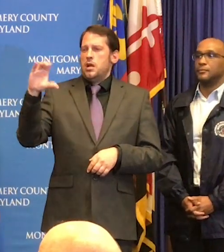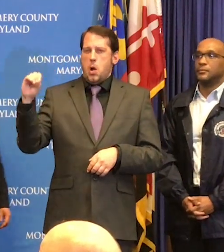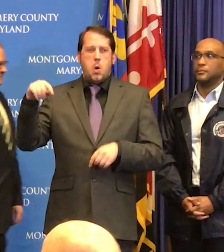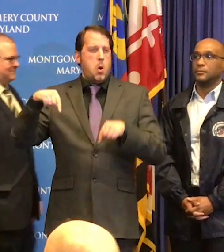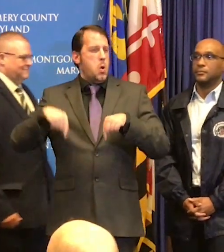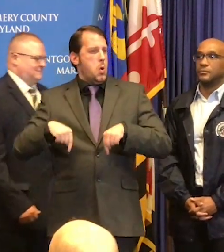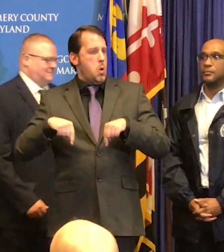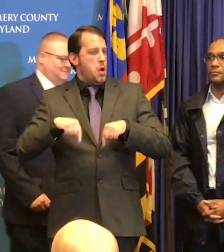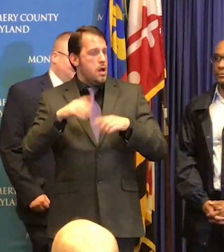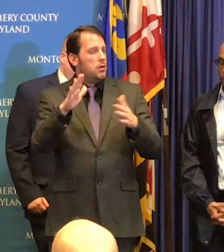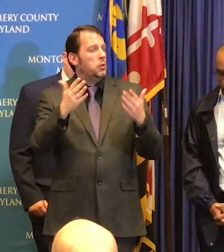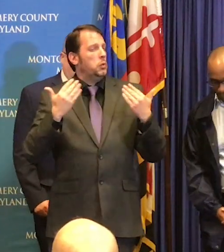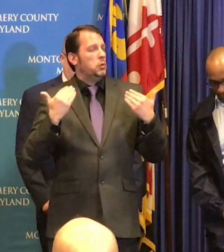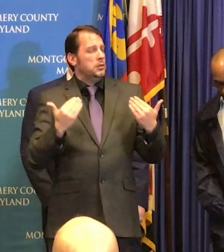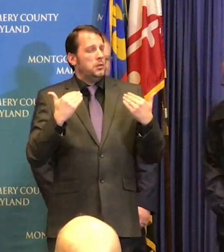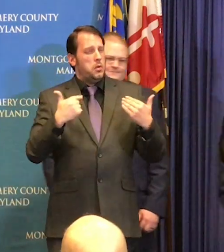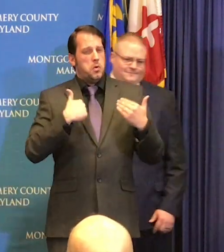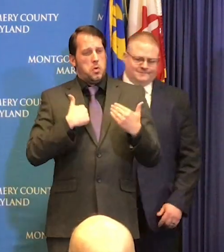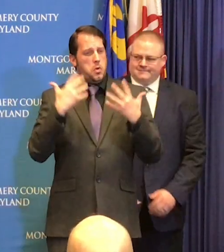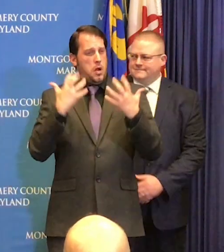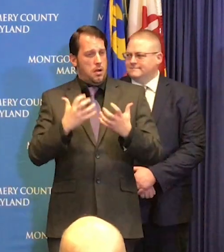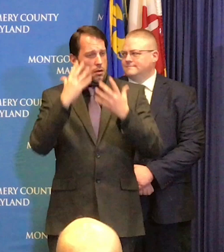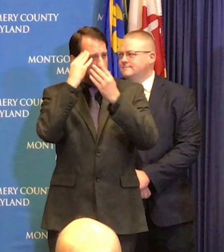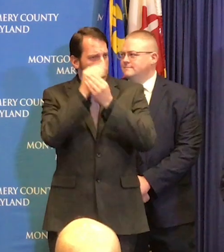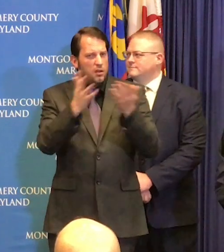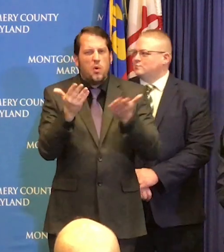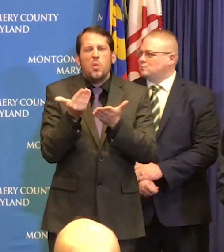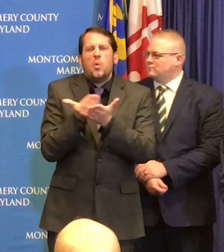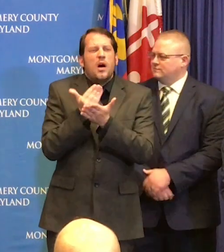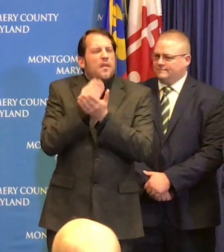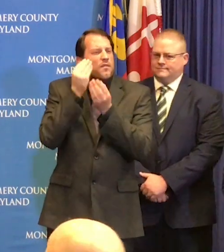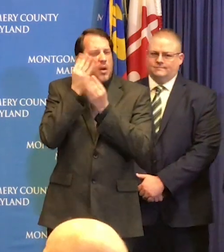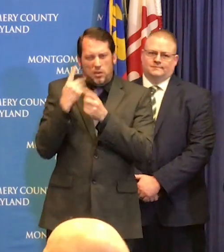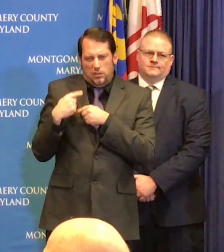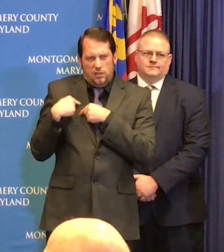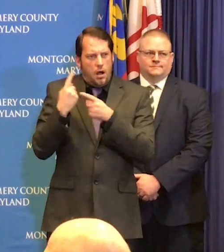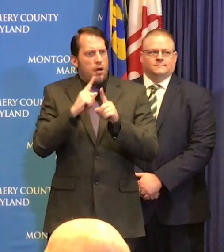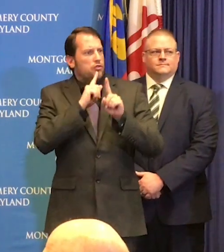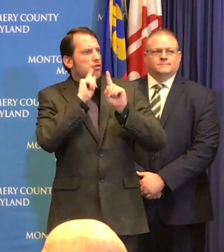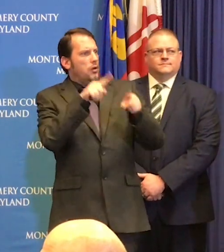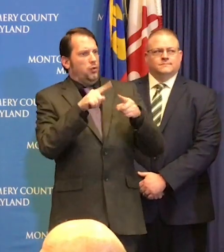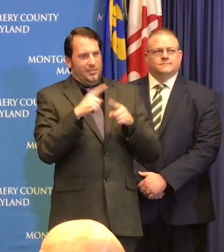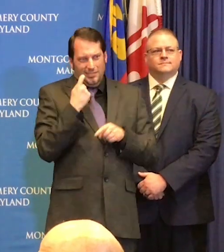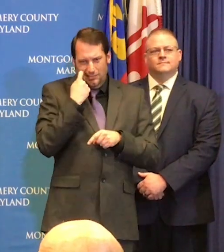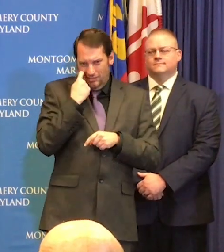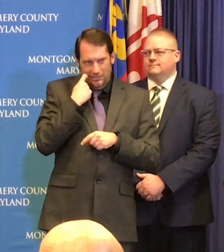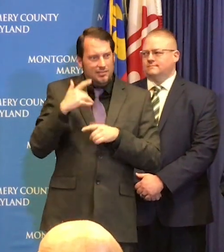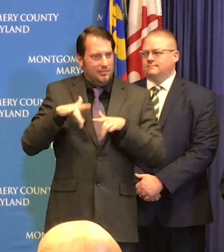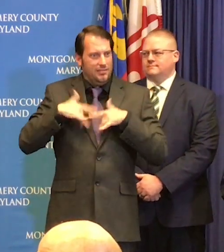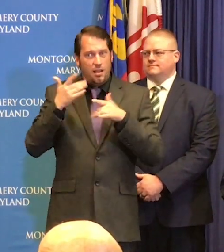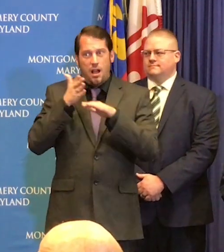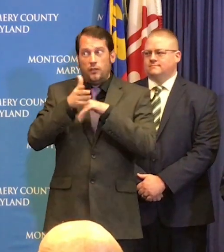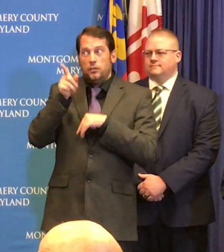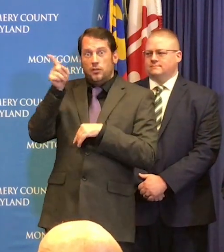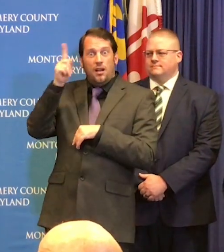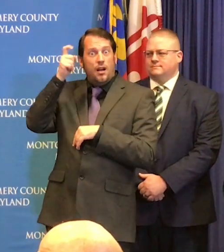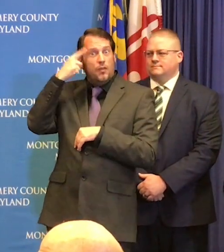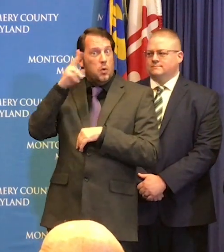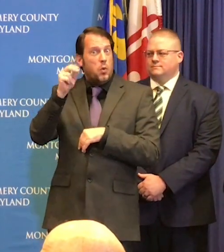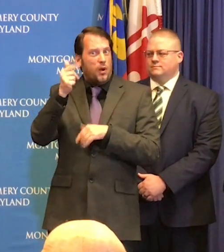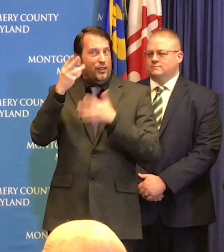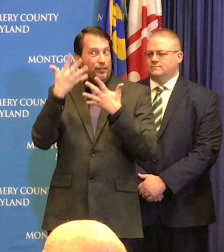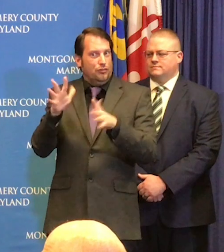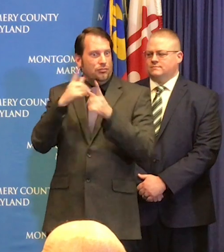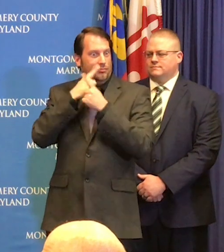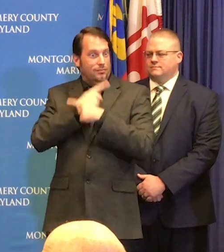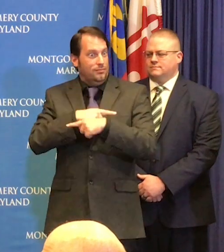to give you an update and reaction to the recent events after the governor's announcement. Today you will hear